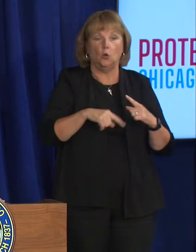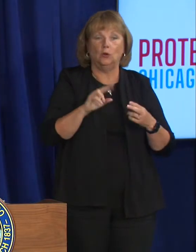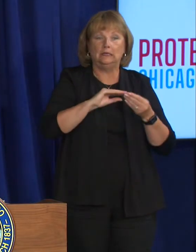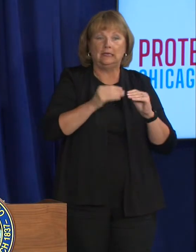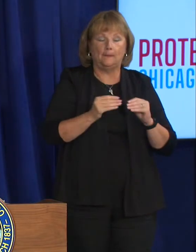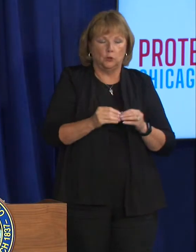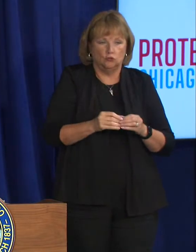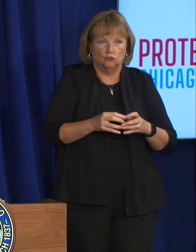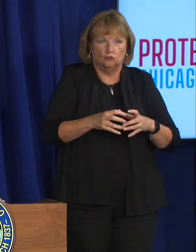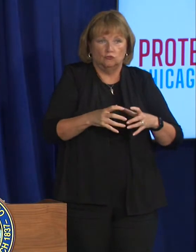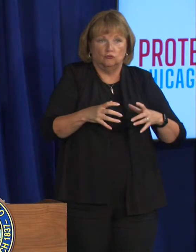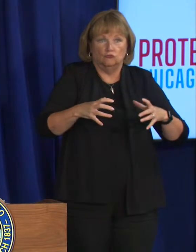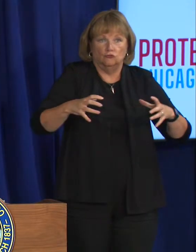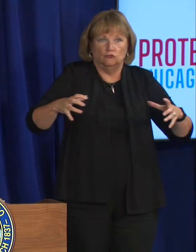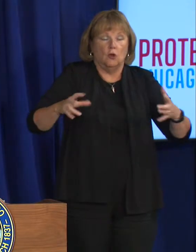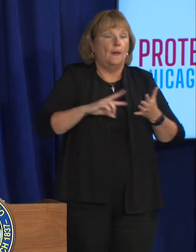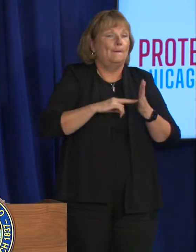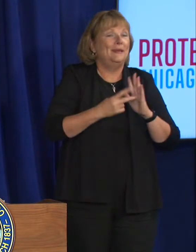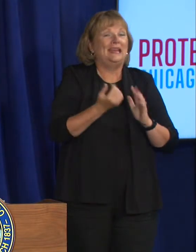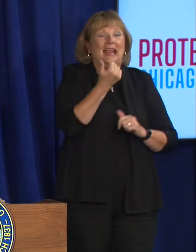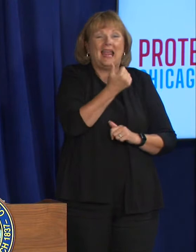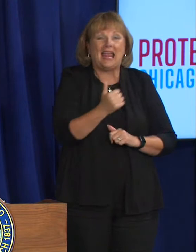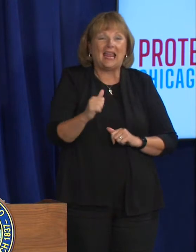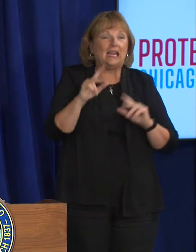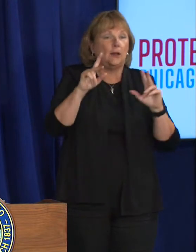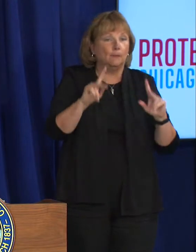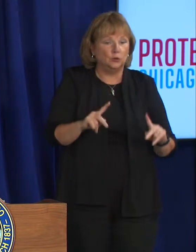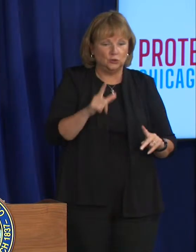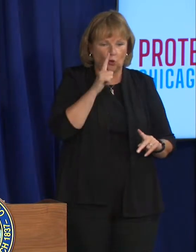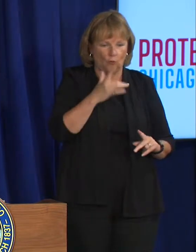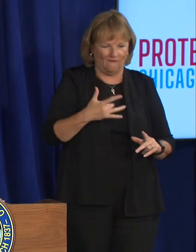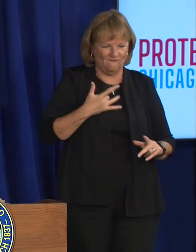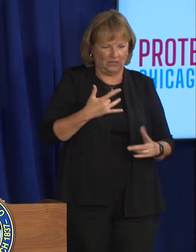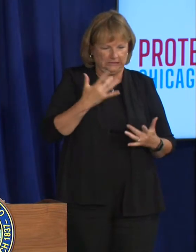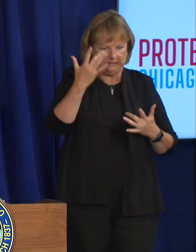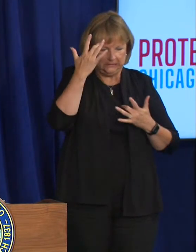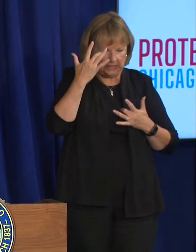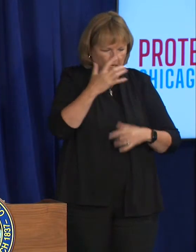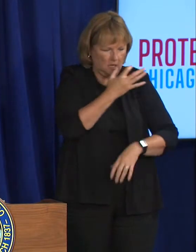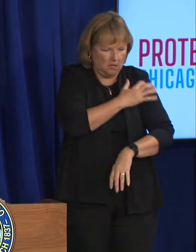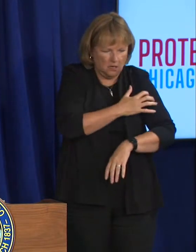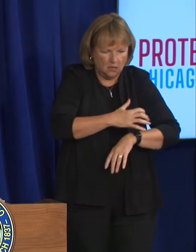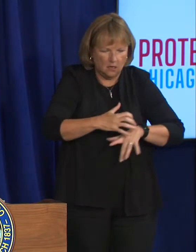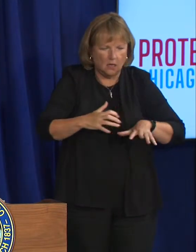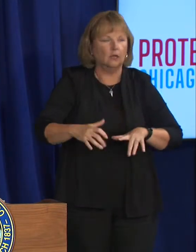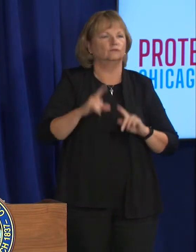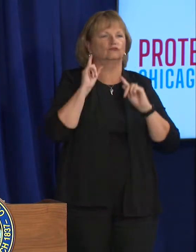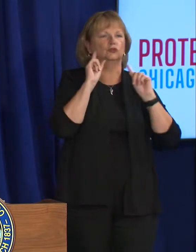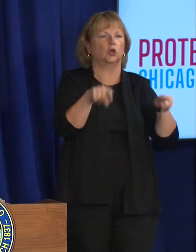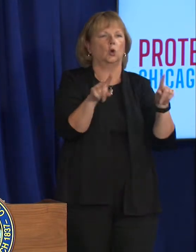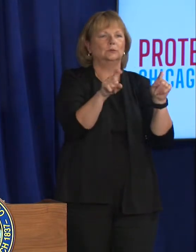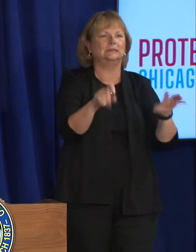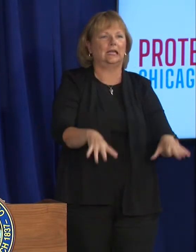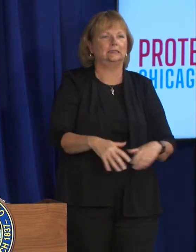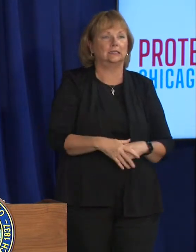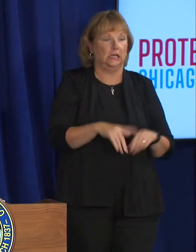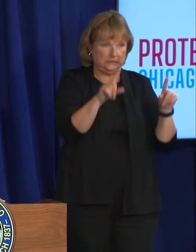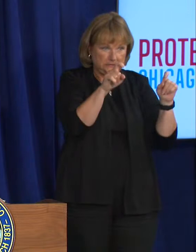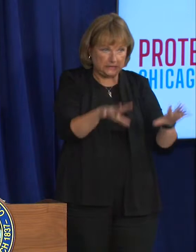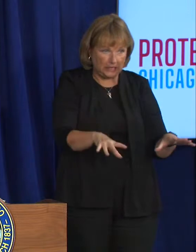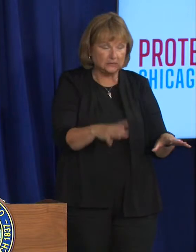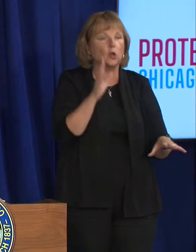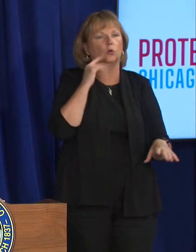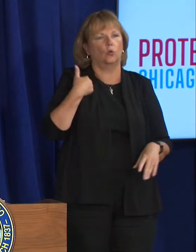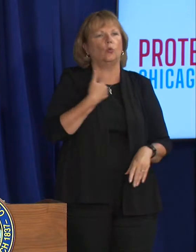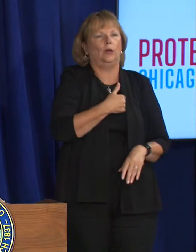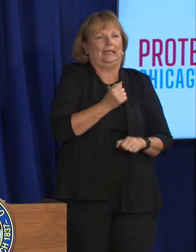anybody who's having these symptoms we need to get tested if you can get tested we can take care of you